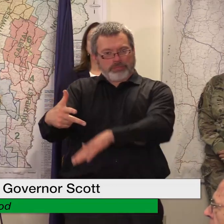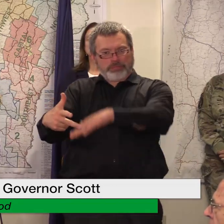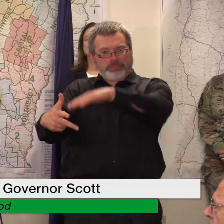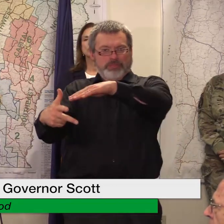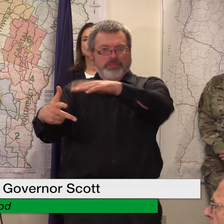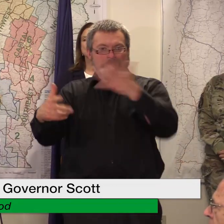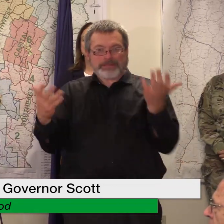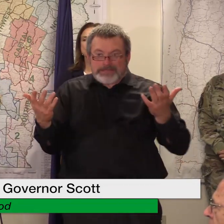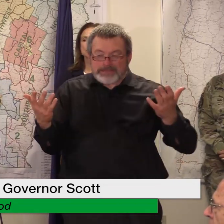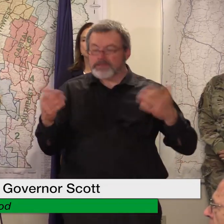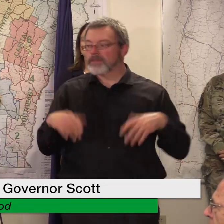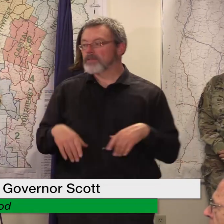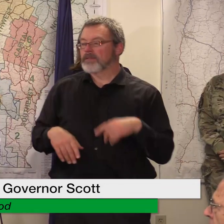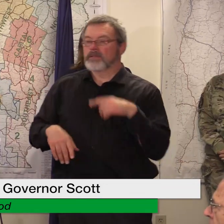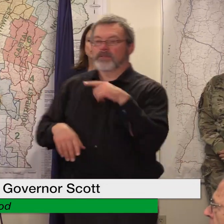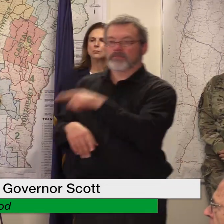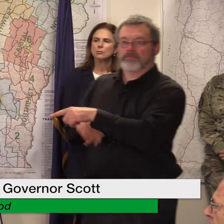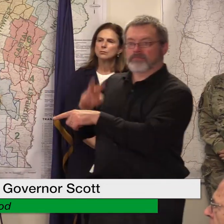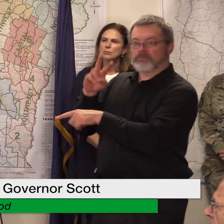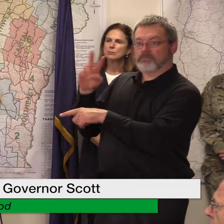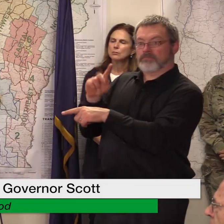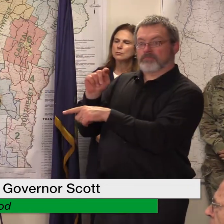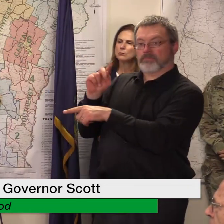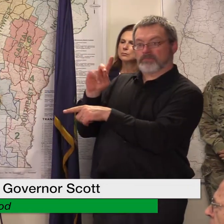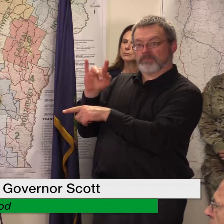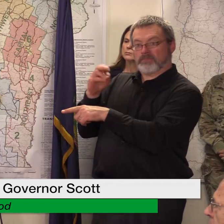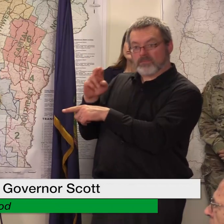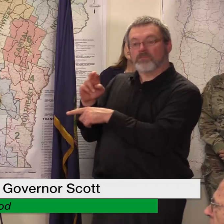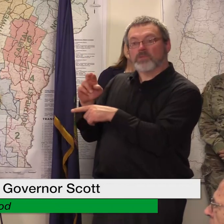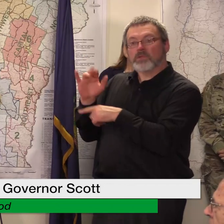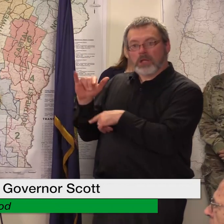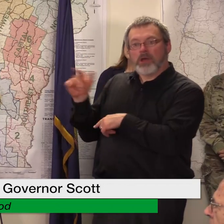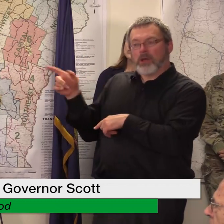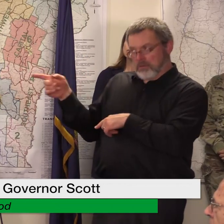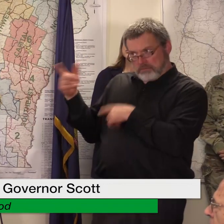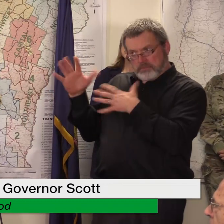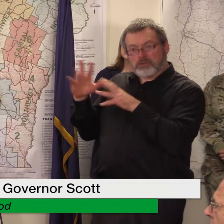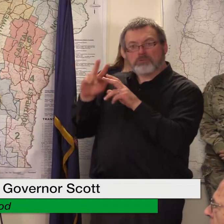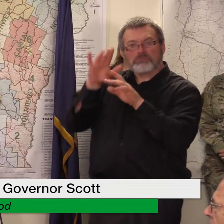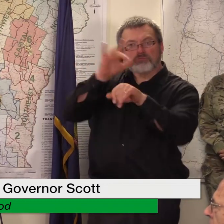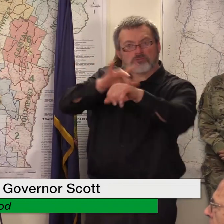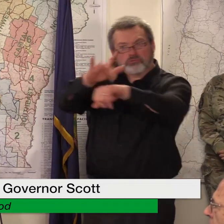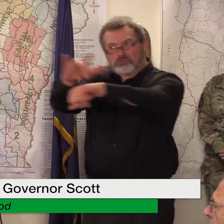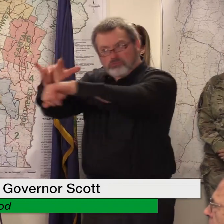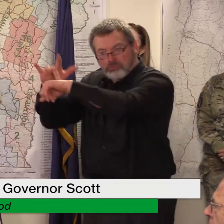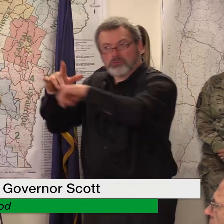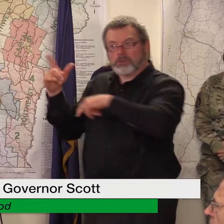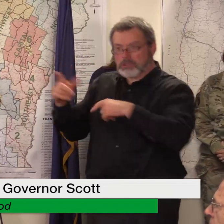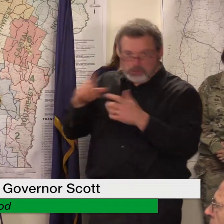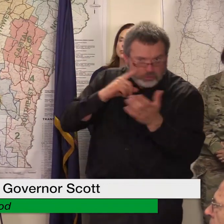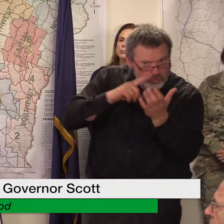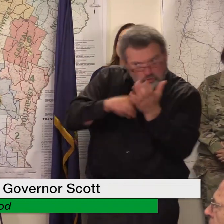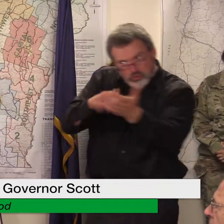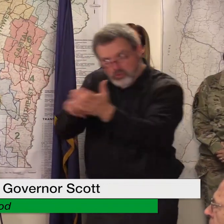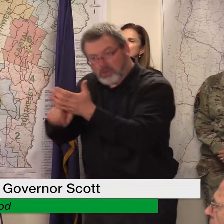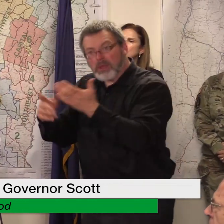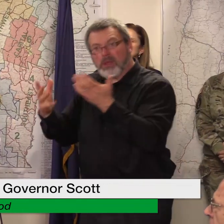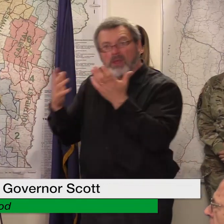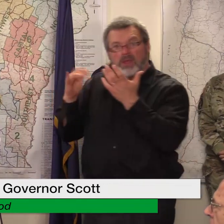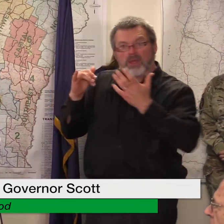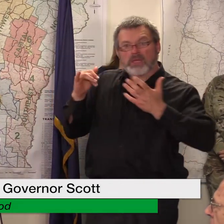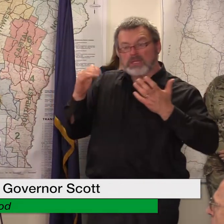mechanics mechanics to farms to repair equipment or moving the equipment to like like a john deere